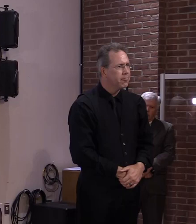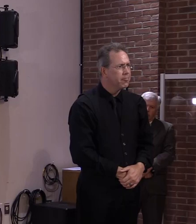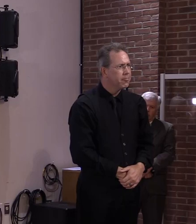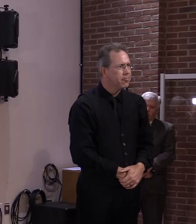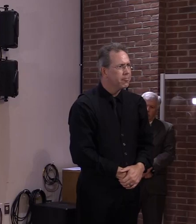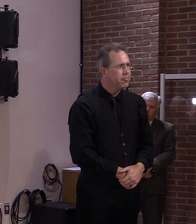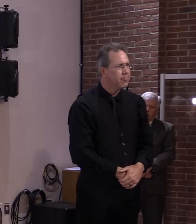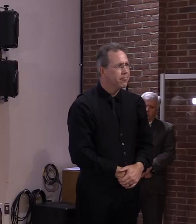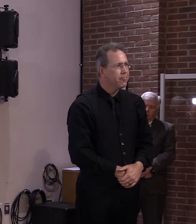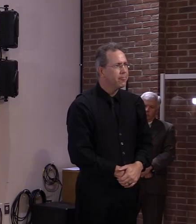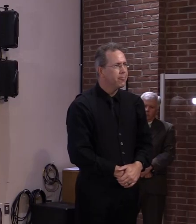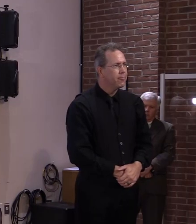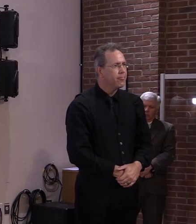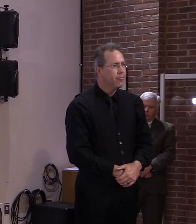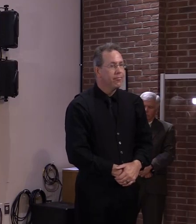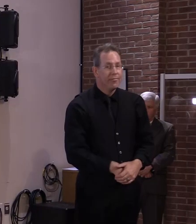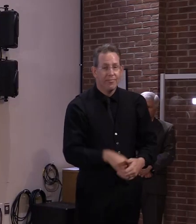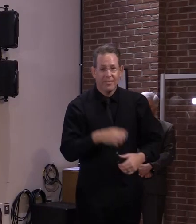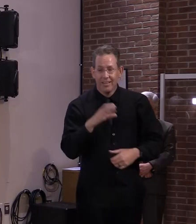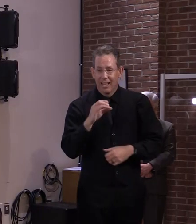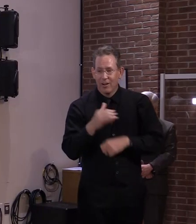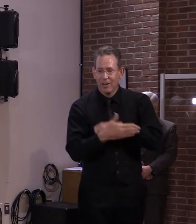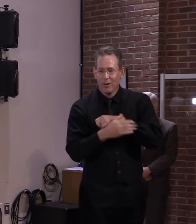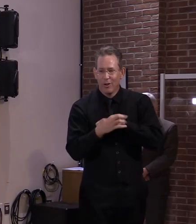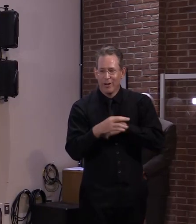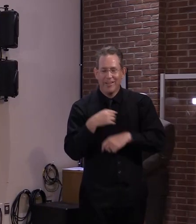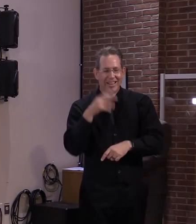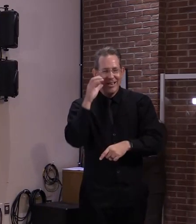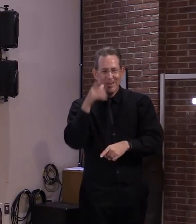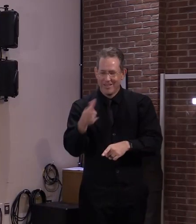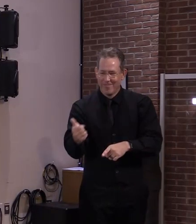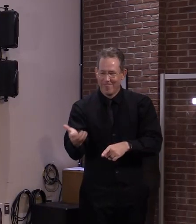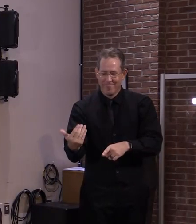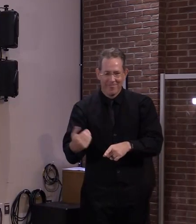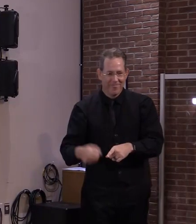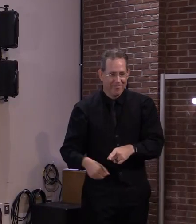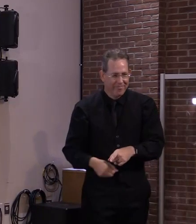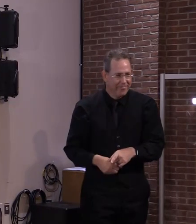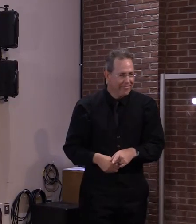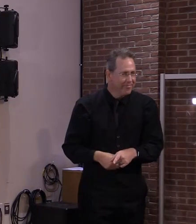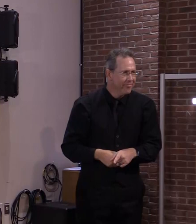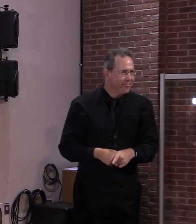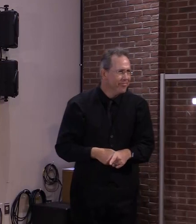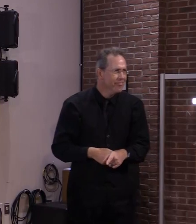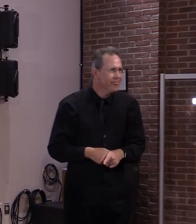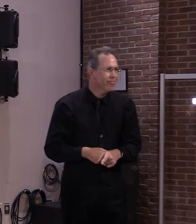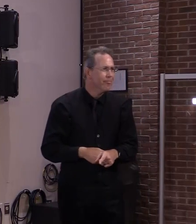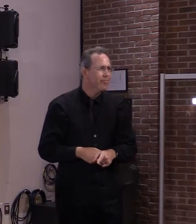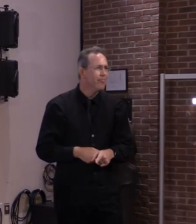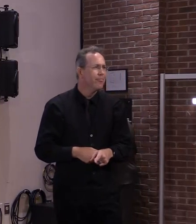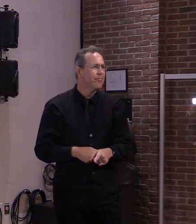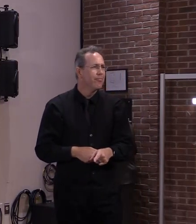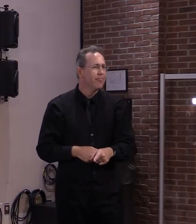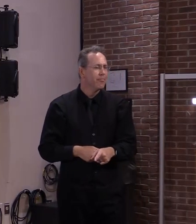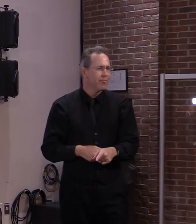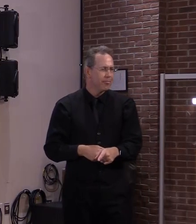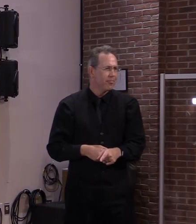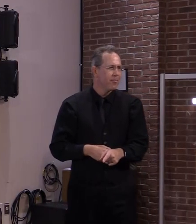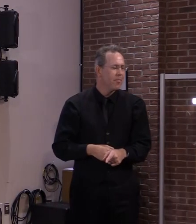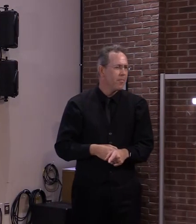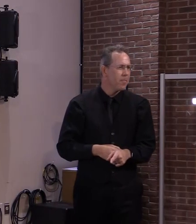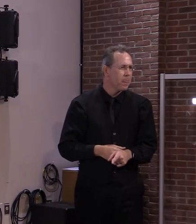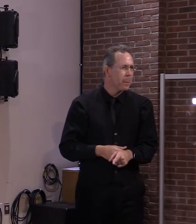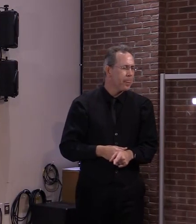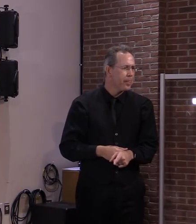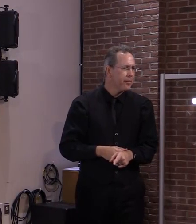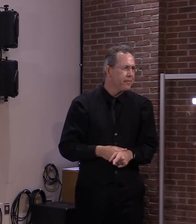Can you hear me now? Yes, we can. Yeah, go ahead, Greg. Okay. Thank you governor. Good afternoon. Just want to